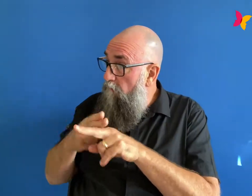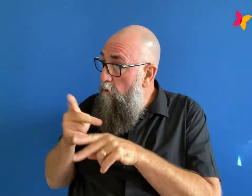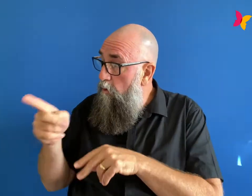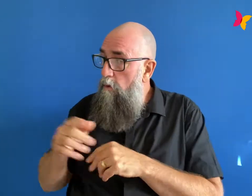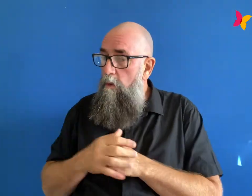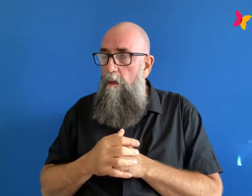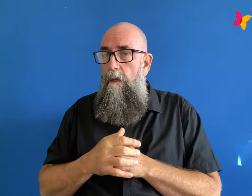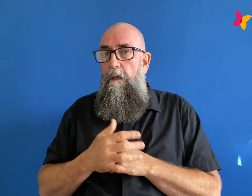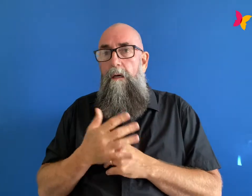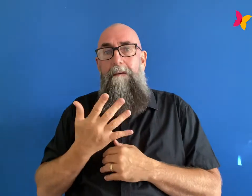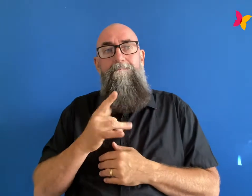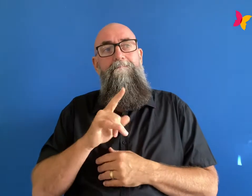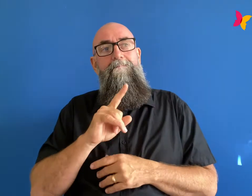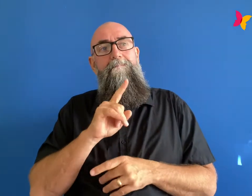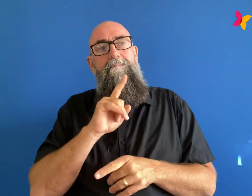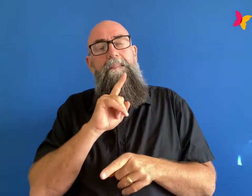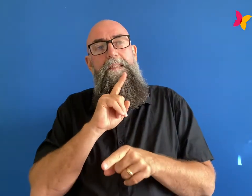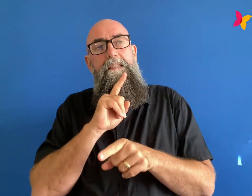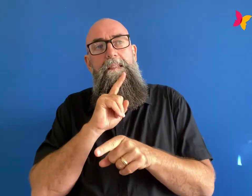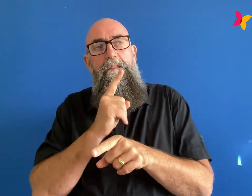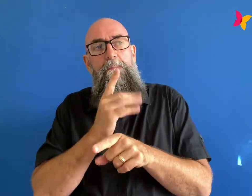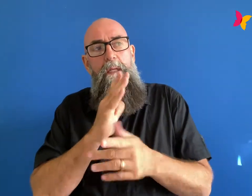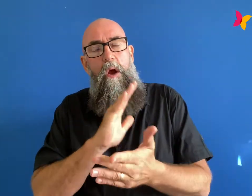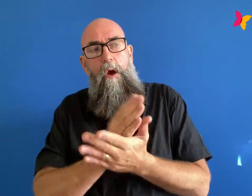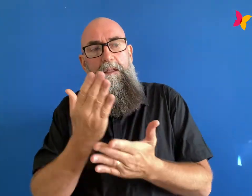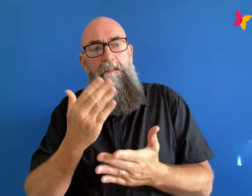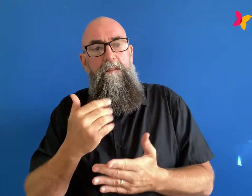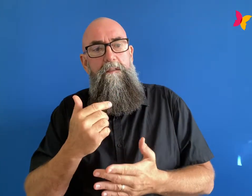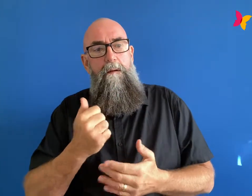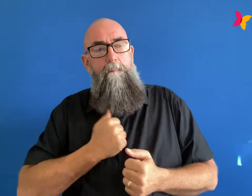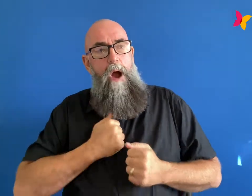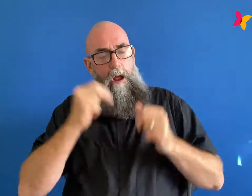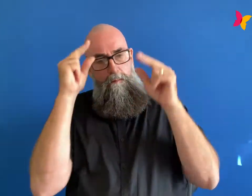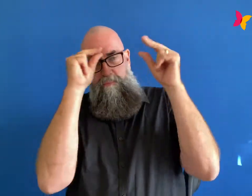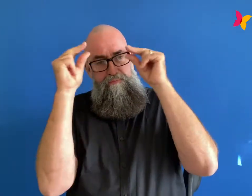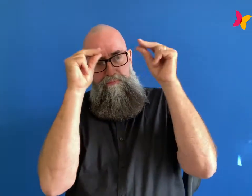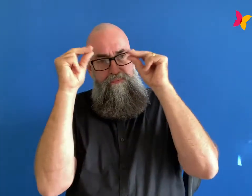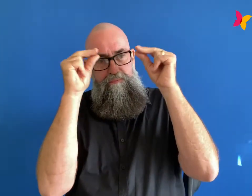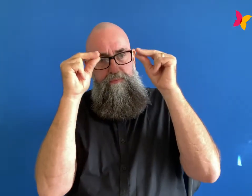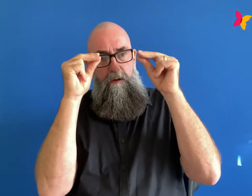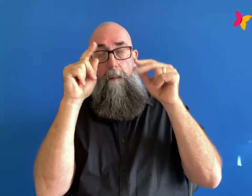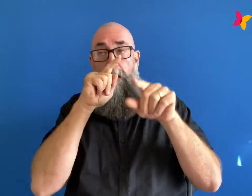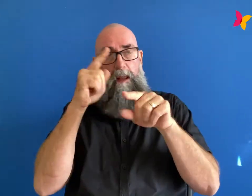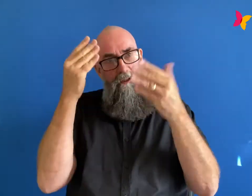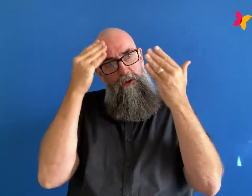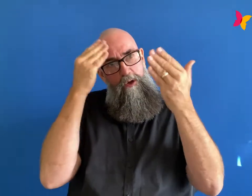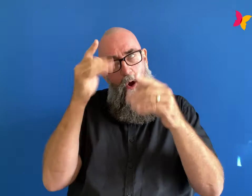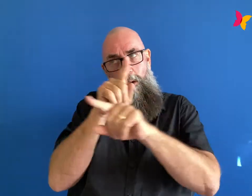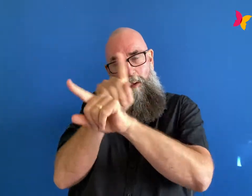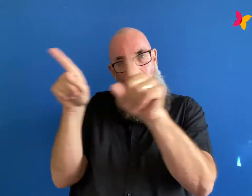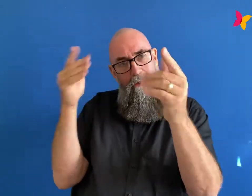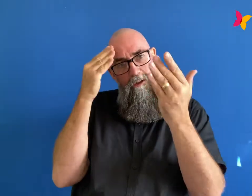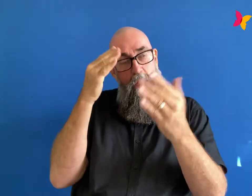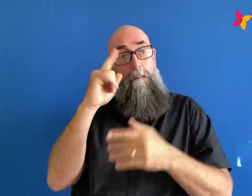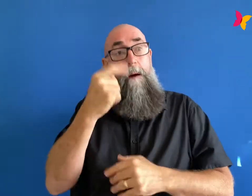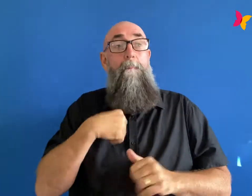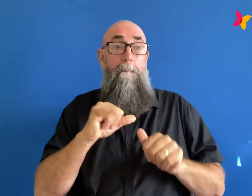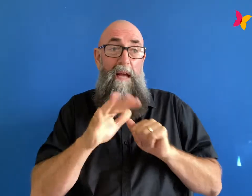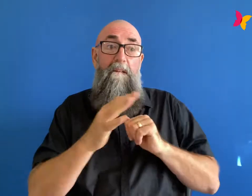was hardly aware that i wasn't at some stage i just lost myself i got warped into my own brain